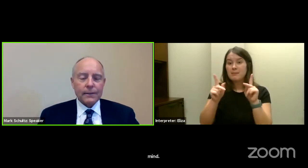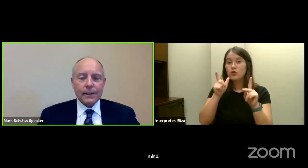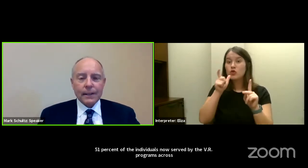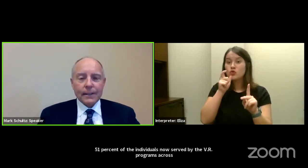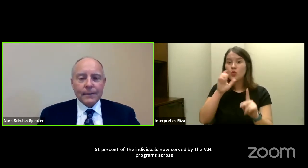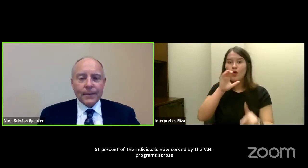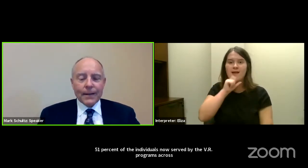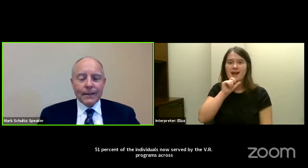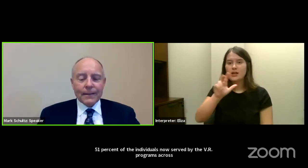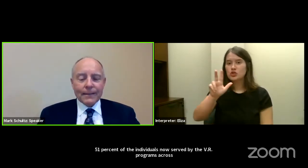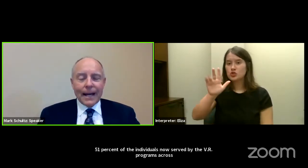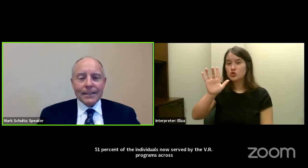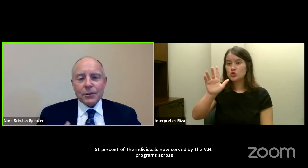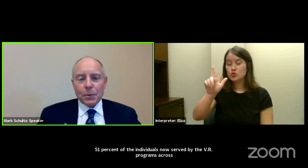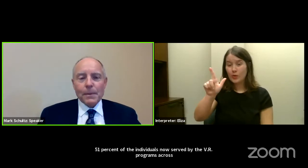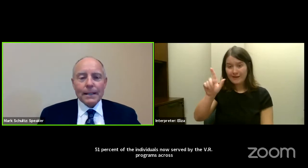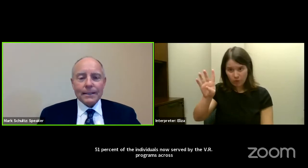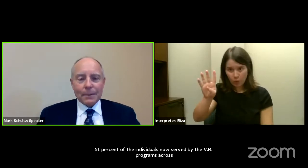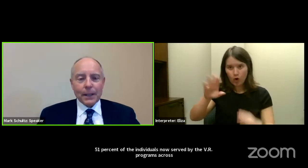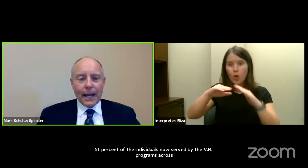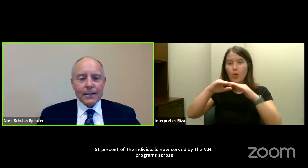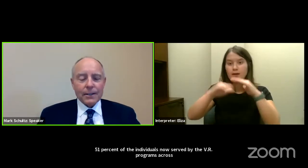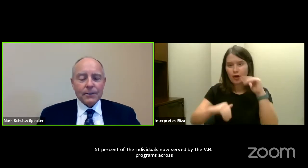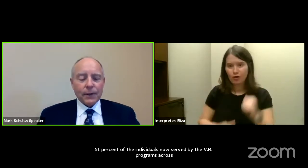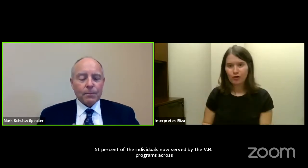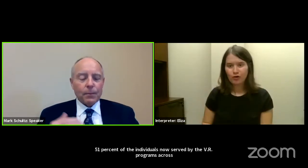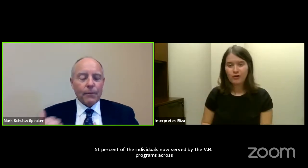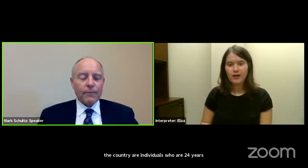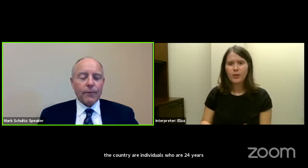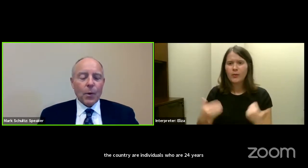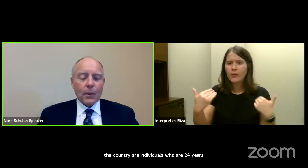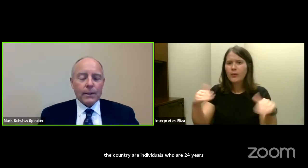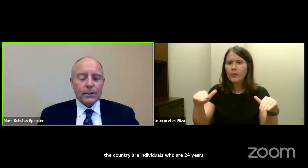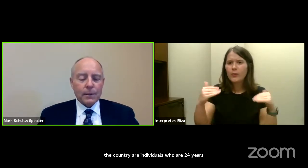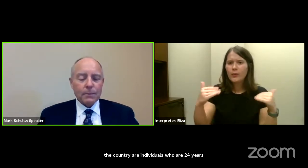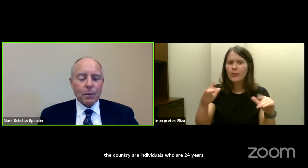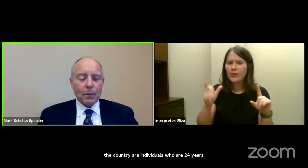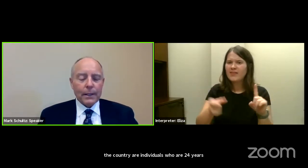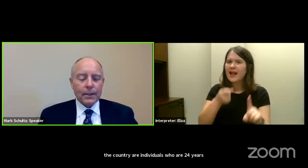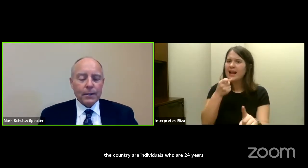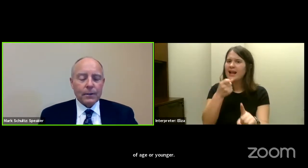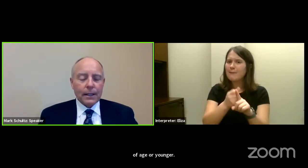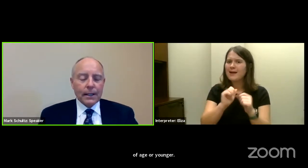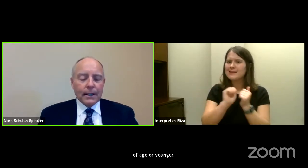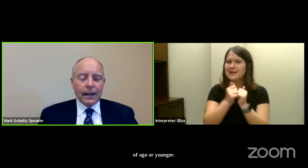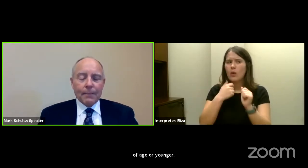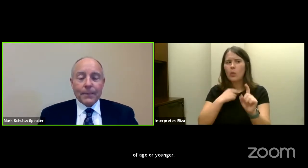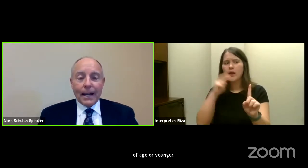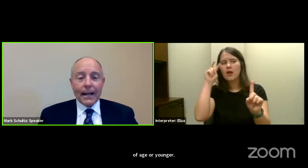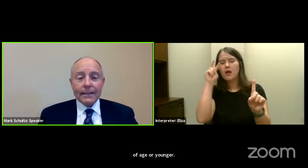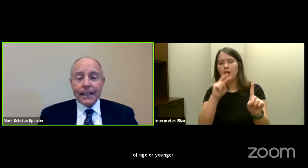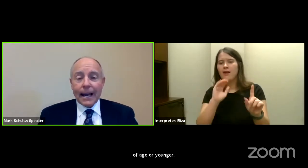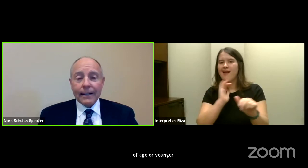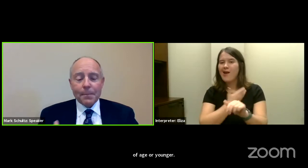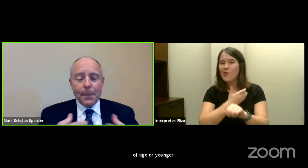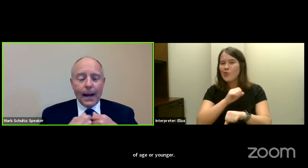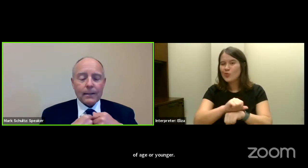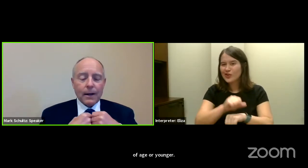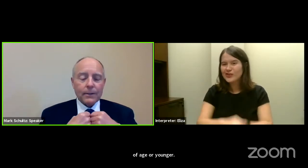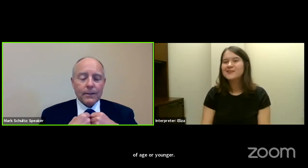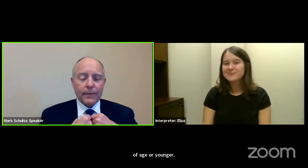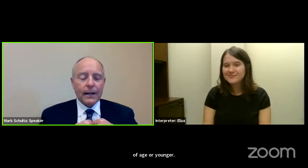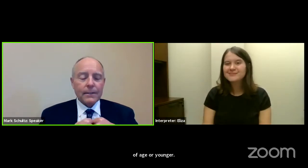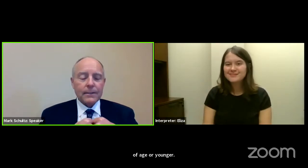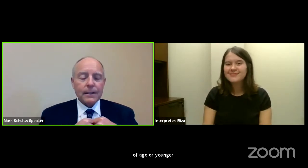younger. That has tremendous implications for moving forward in terms of what we do. That has had an